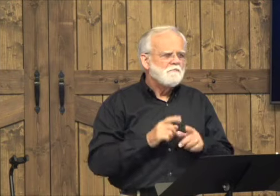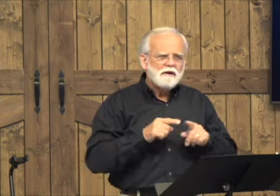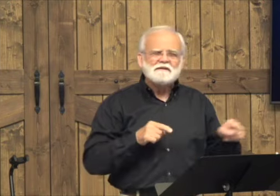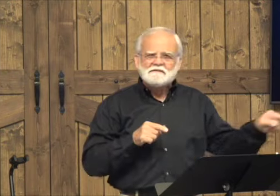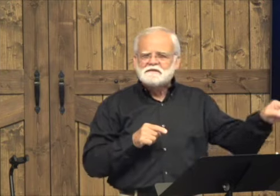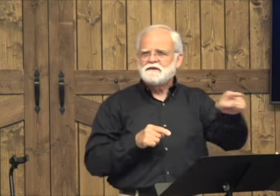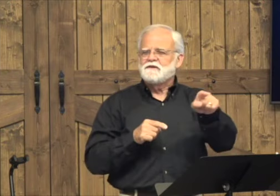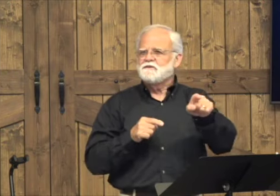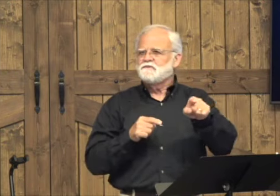son.